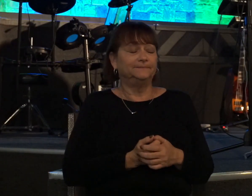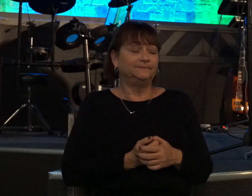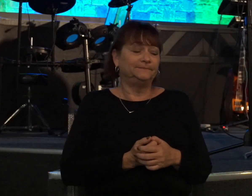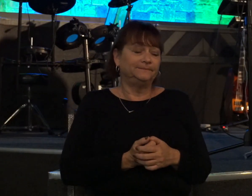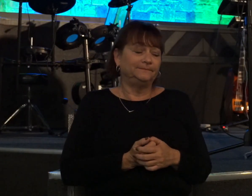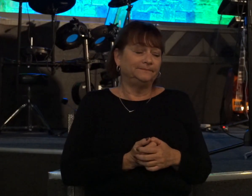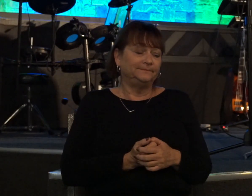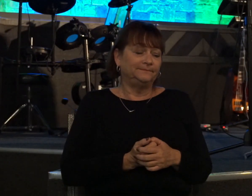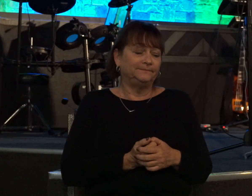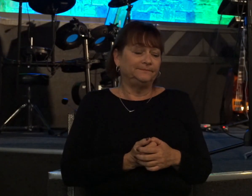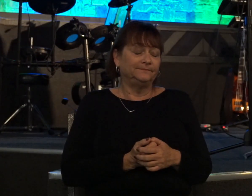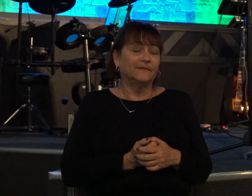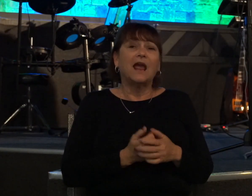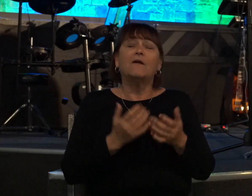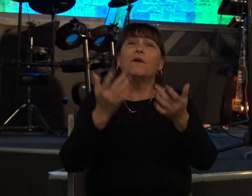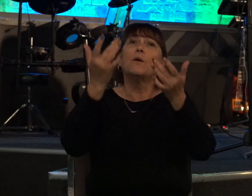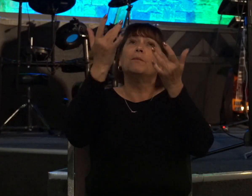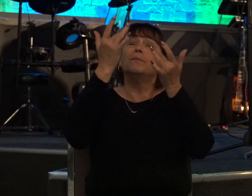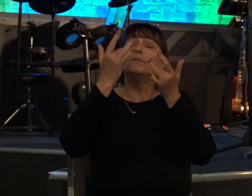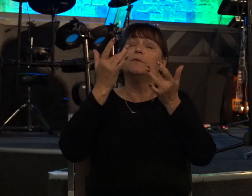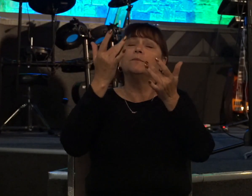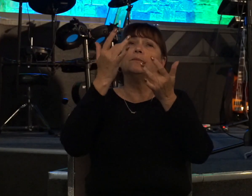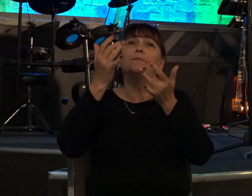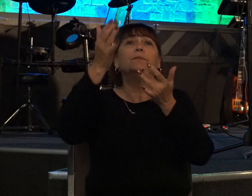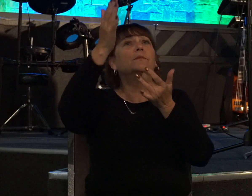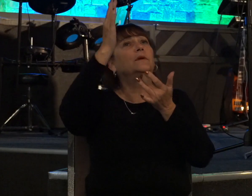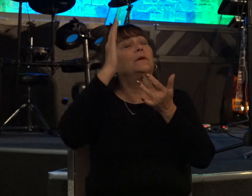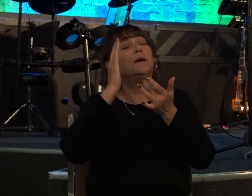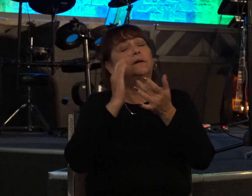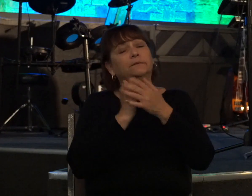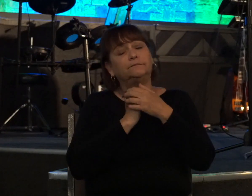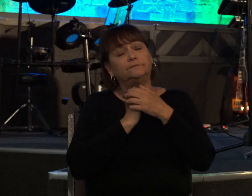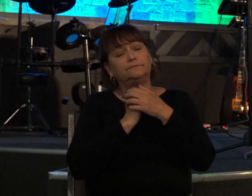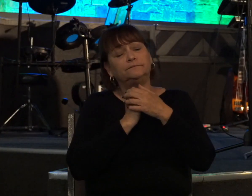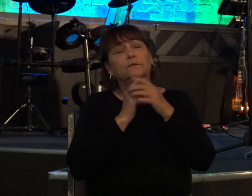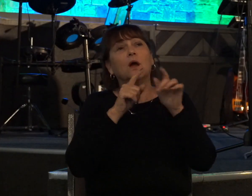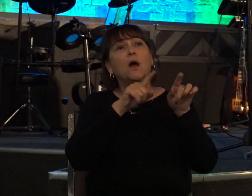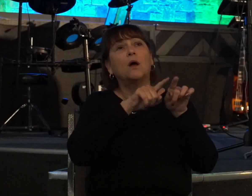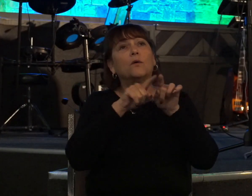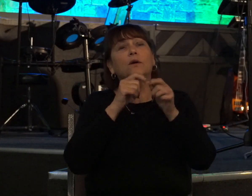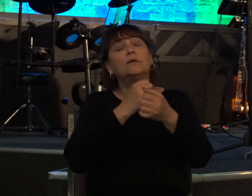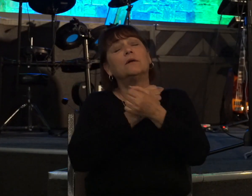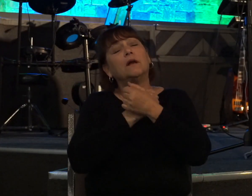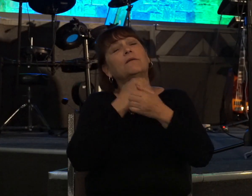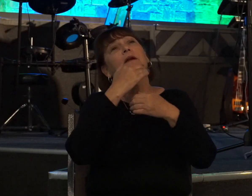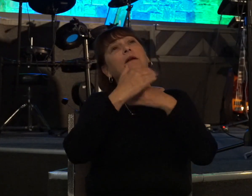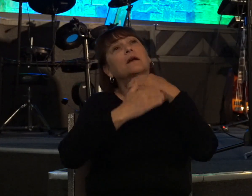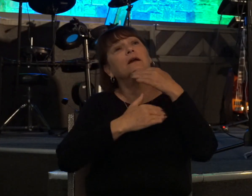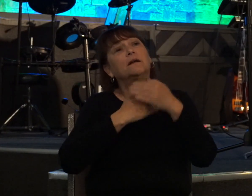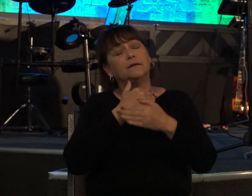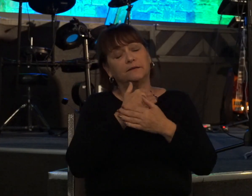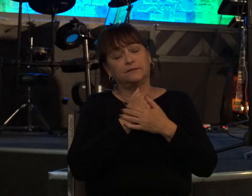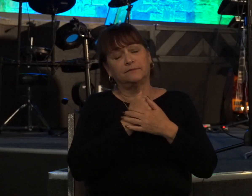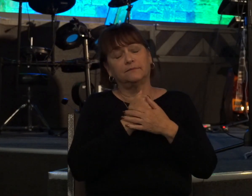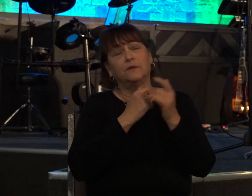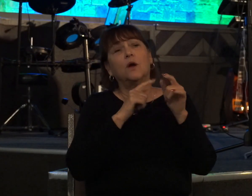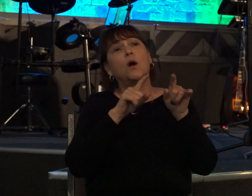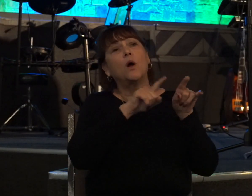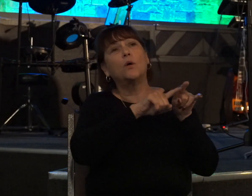have mercy upon me oh God according to your loving kindness according to the multitude